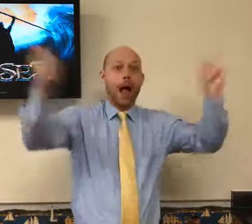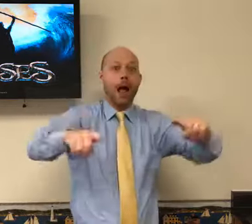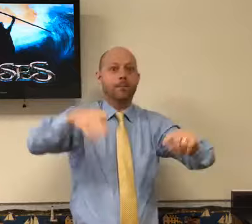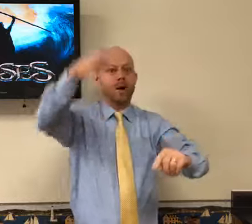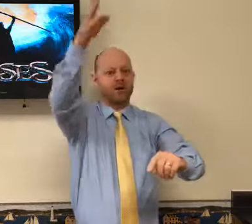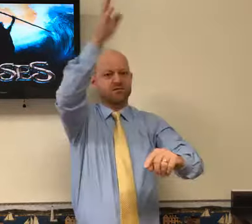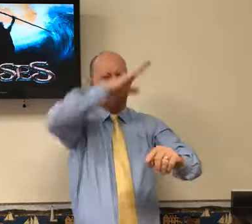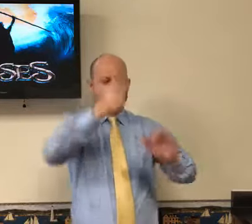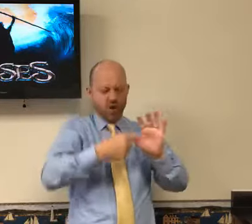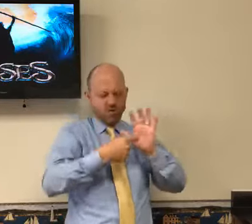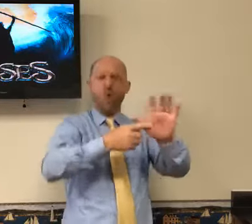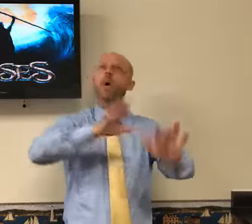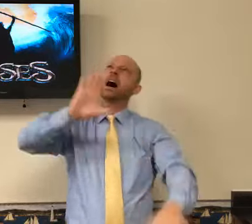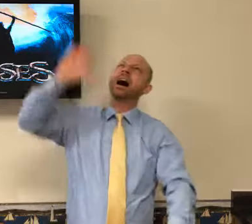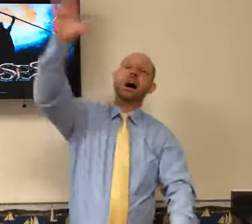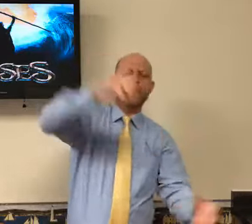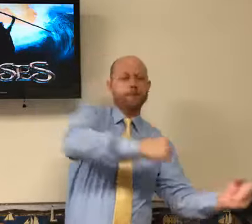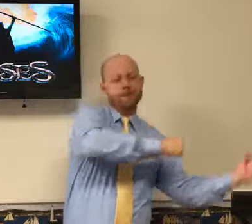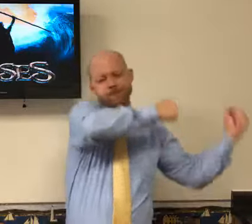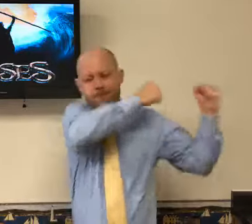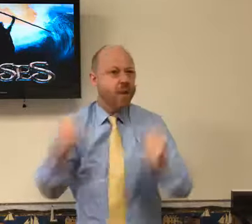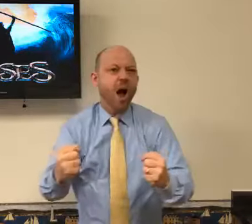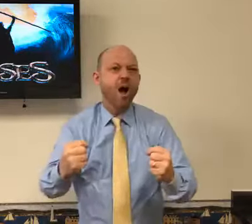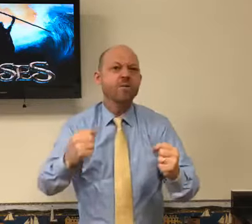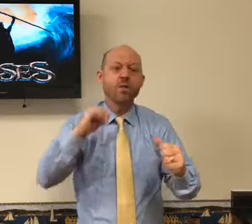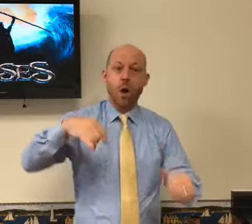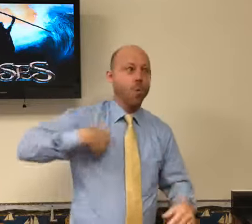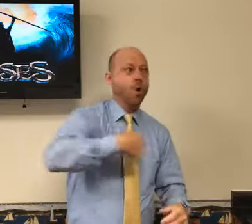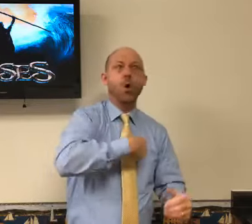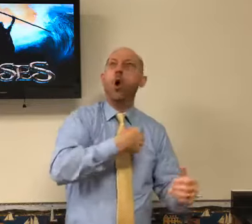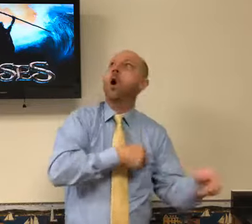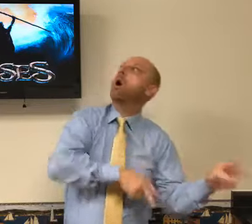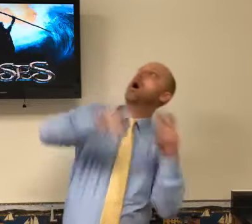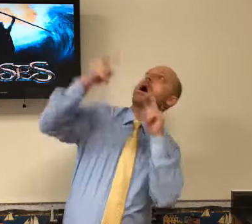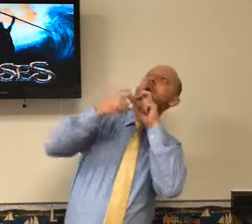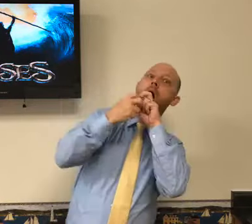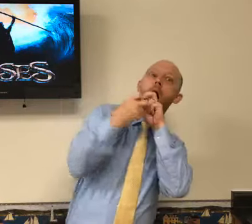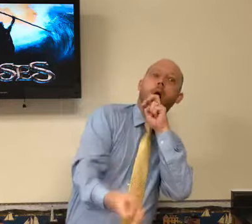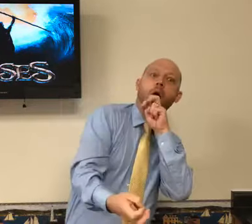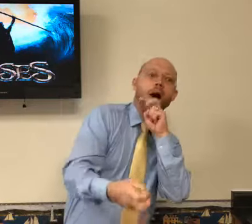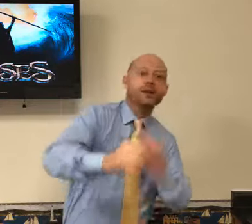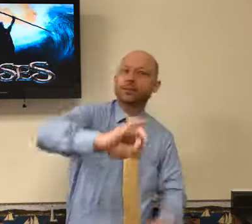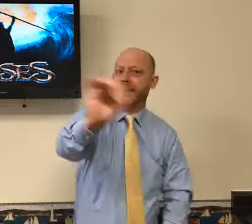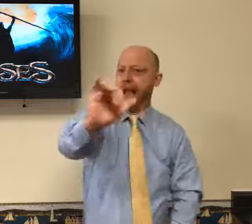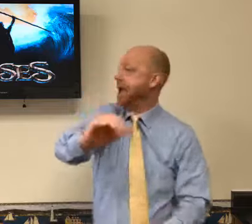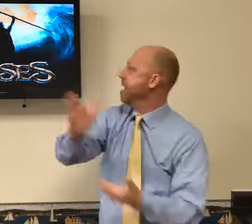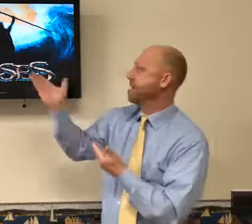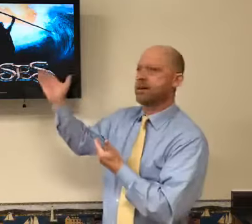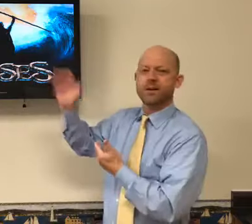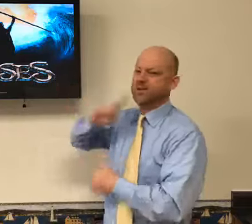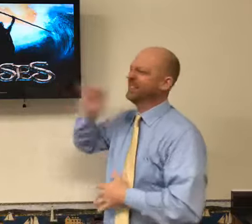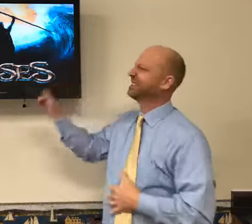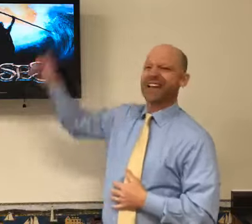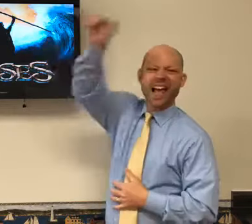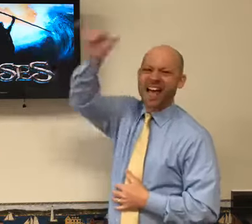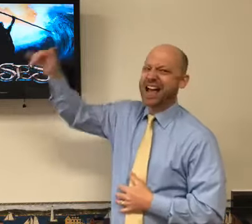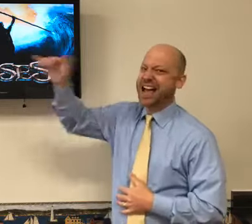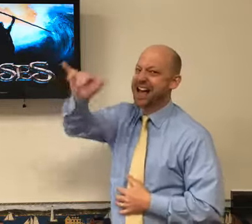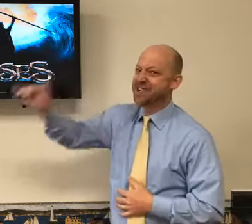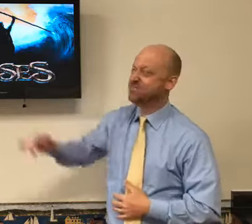coronavirus and everything that's happening, God is showing his power. We need to look to him, same as Moses did.